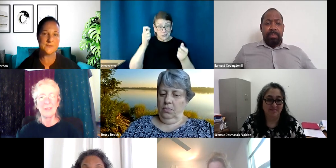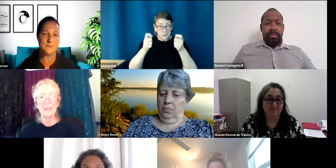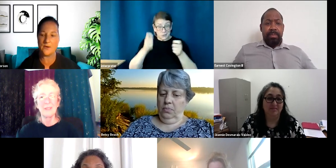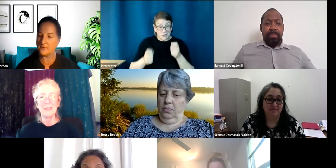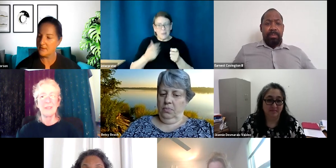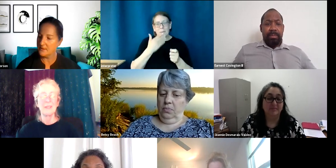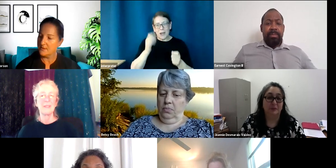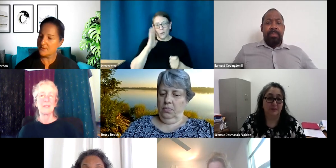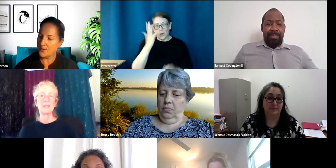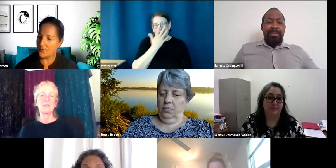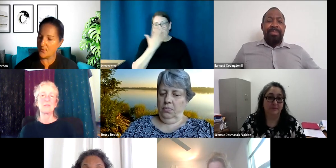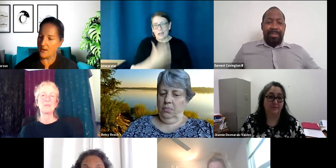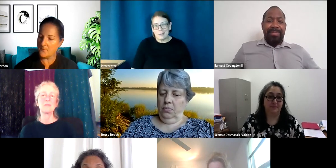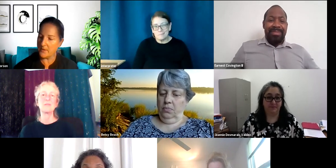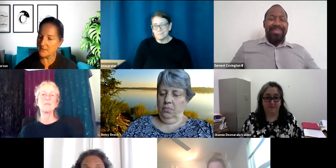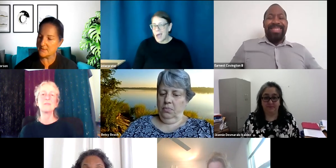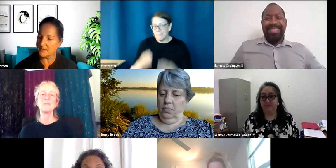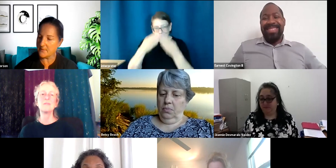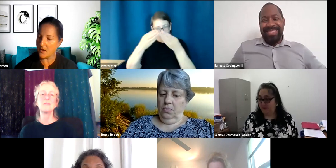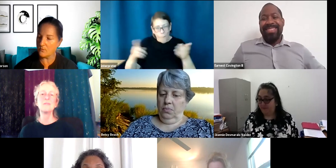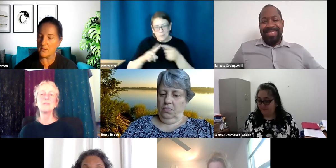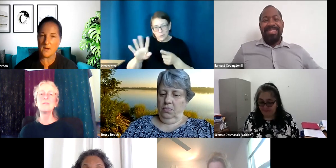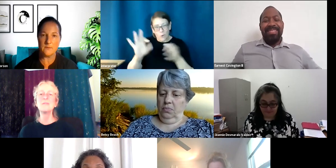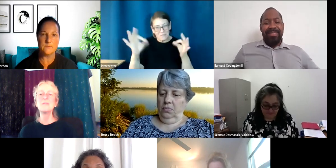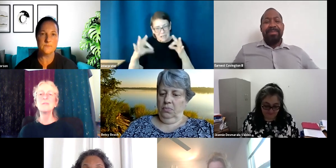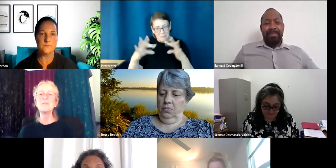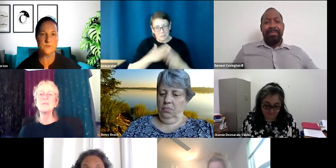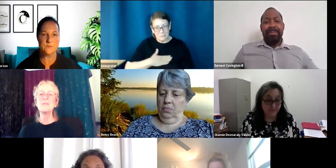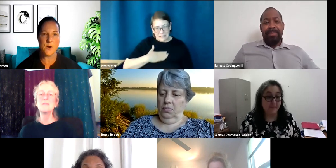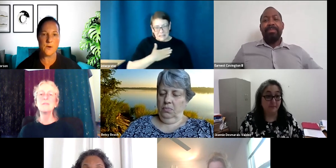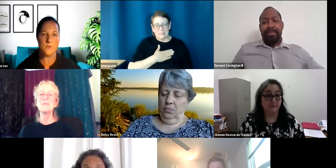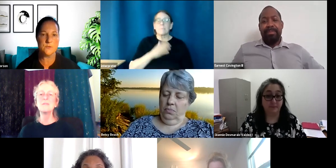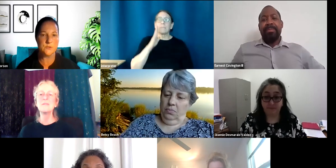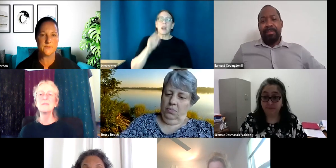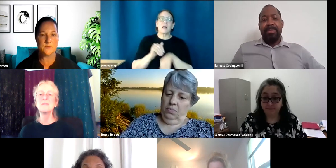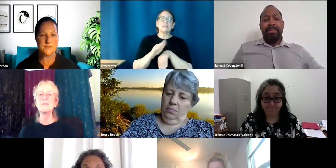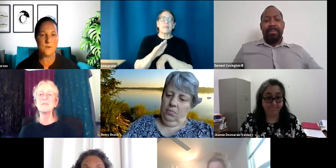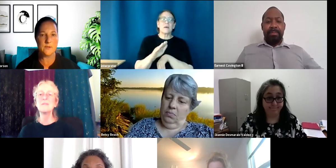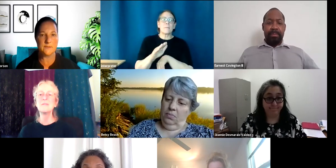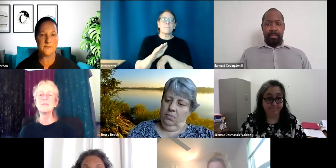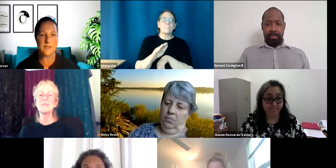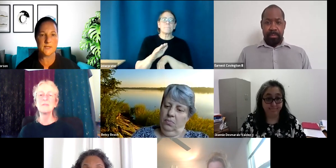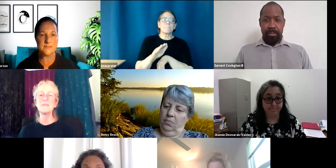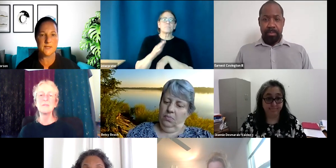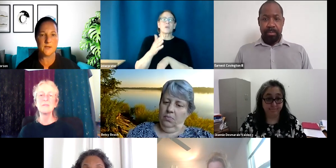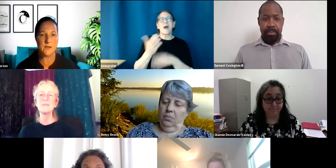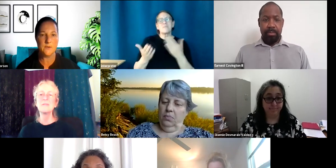things come out. So, um, but I'll send them out, um, tomorrow. You'll get those out. And then, like I said, uh,